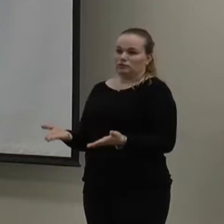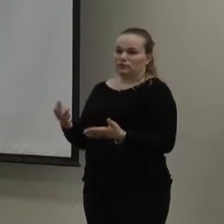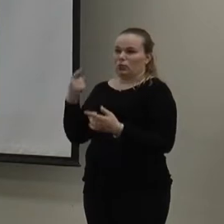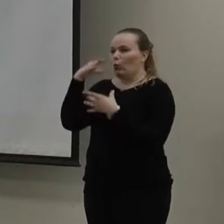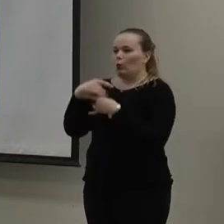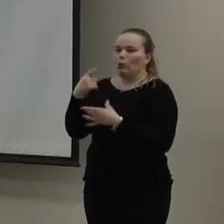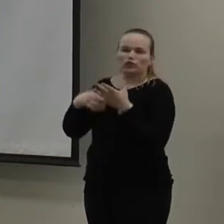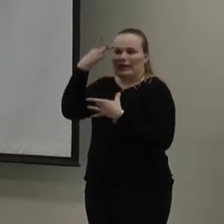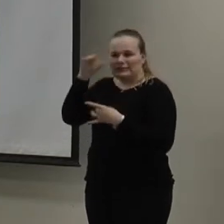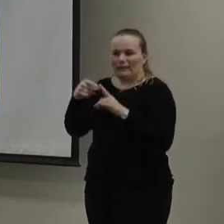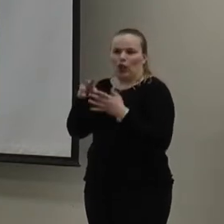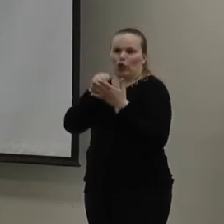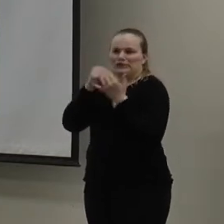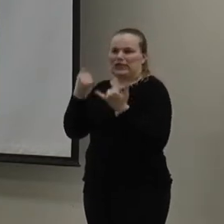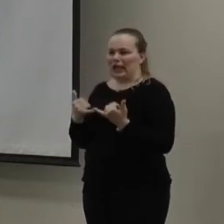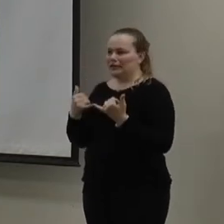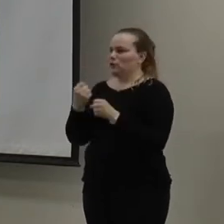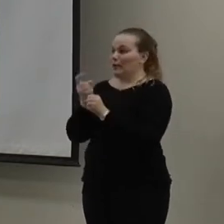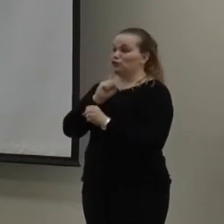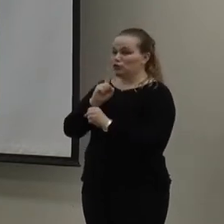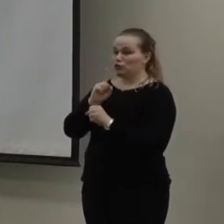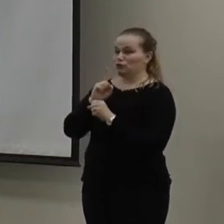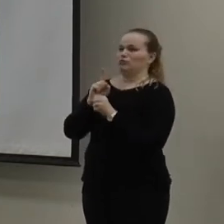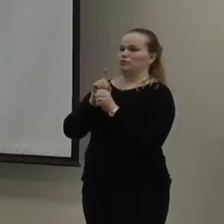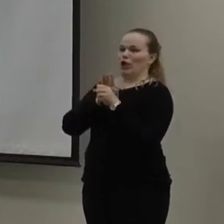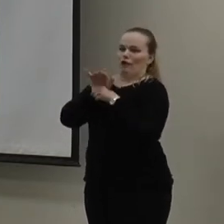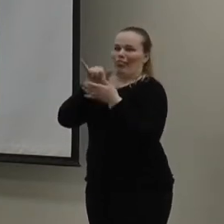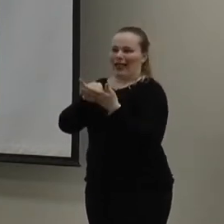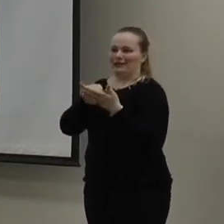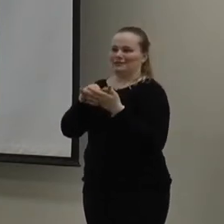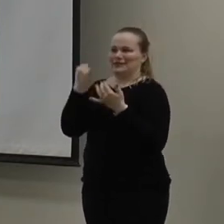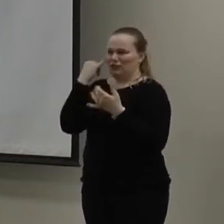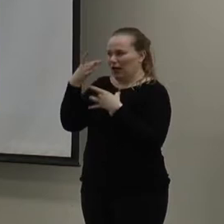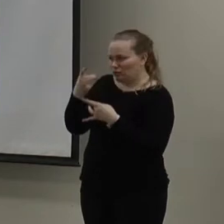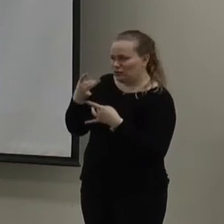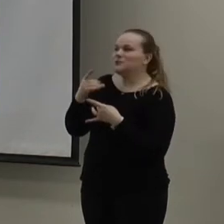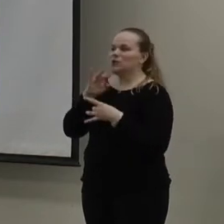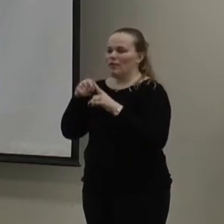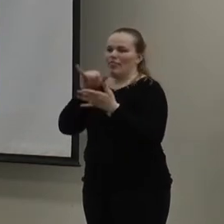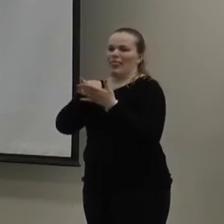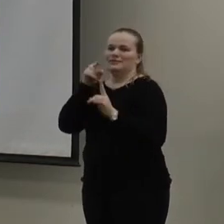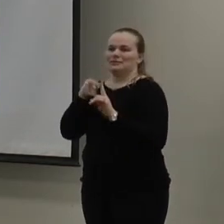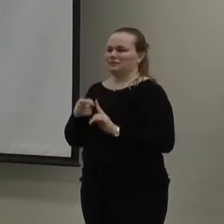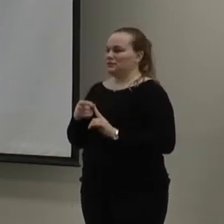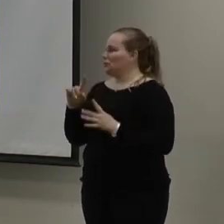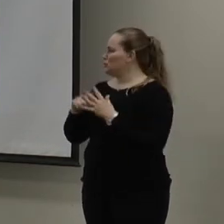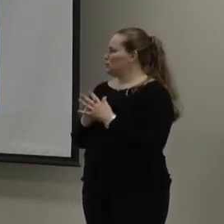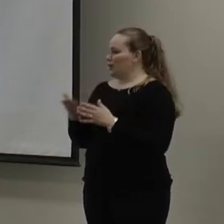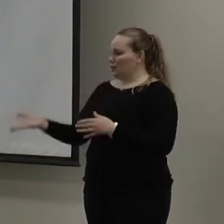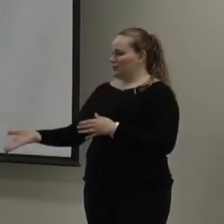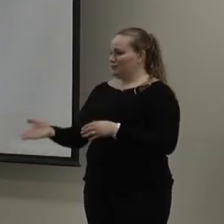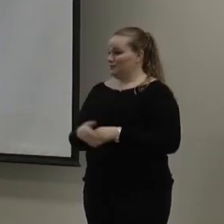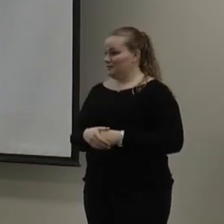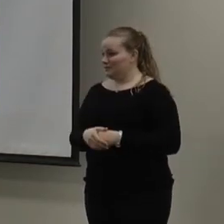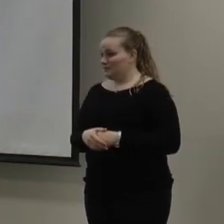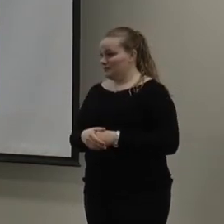they're interested in learning. So that way we can make sure that we touch the topics that you guys work. So we're going to start over here with you, ma'am.